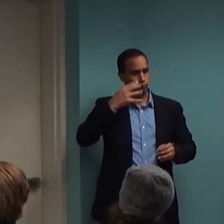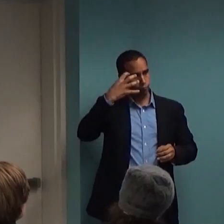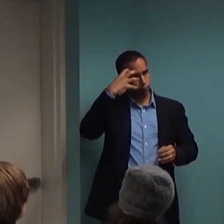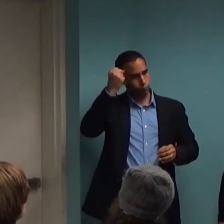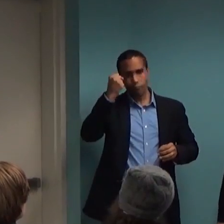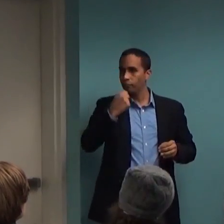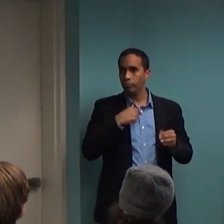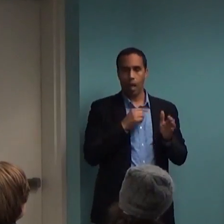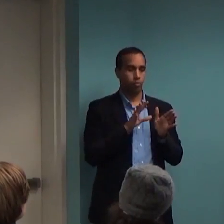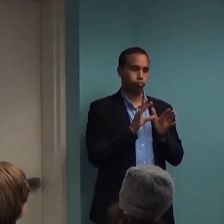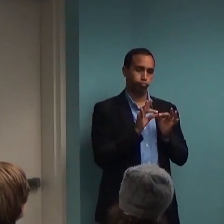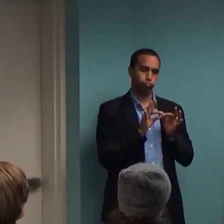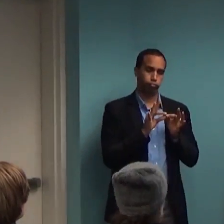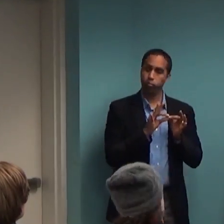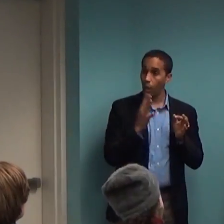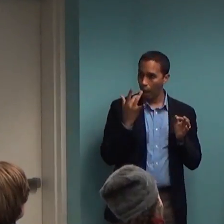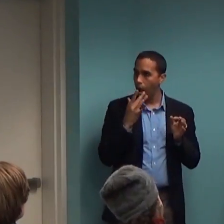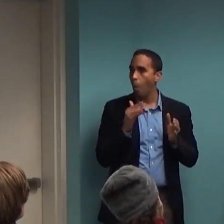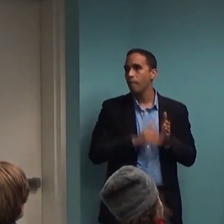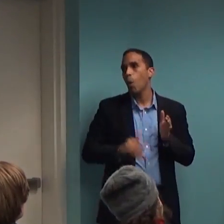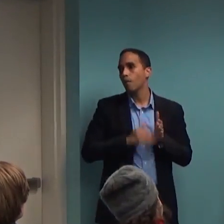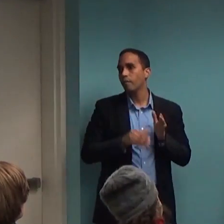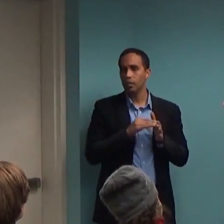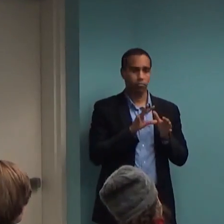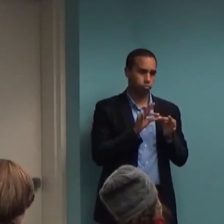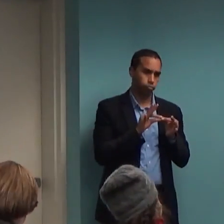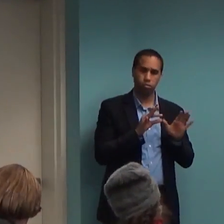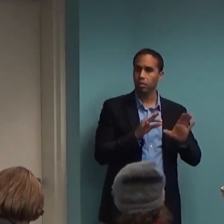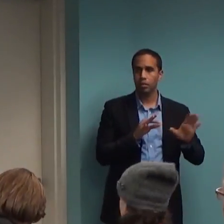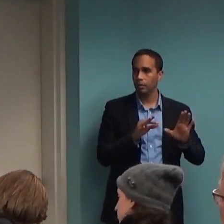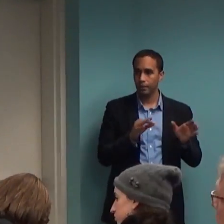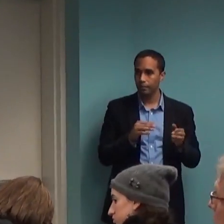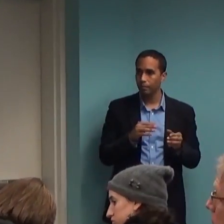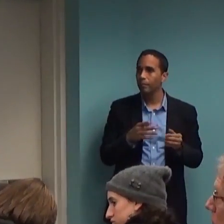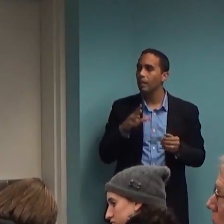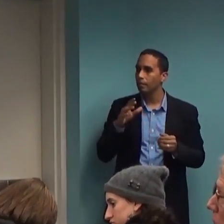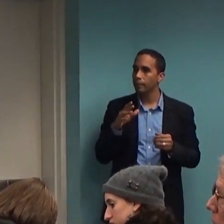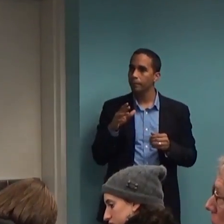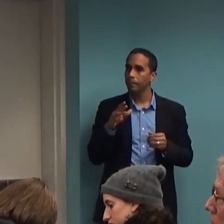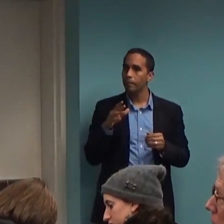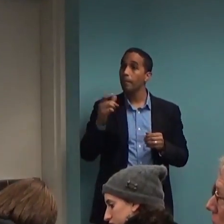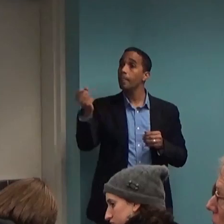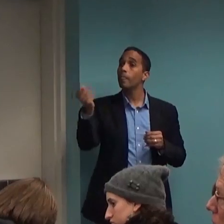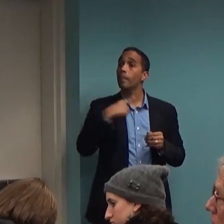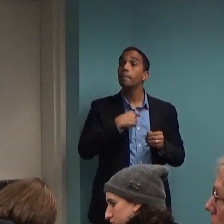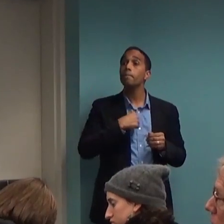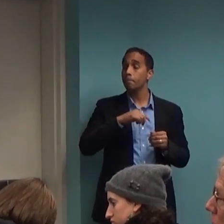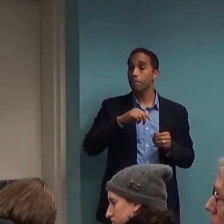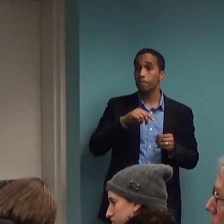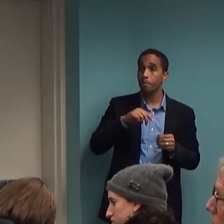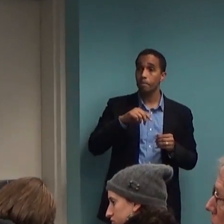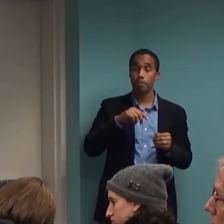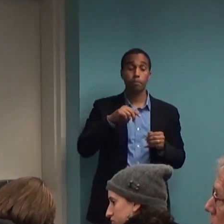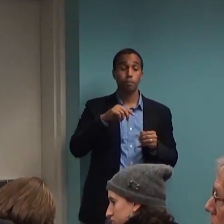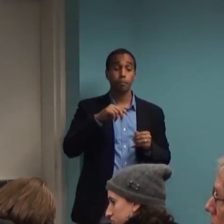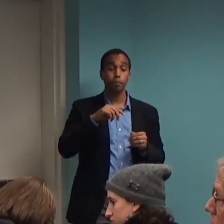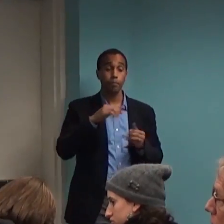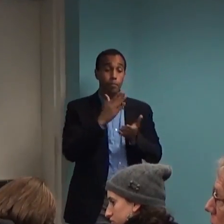-anxiety medications. Yes? I guess on the 180 to that question, there are some meds sort of for certain